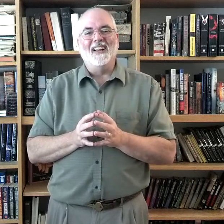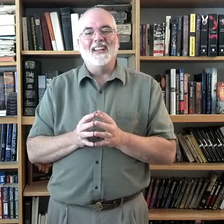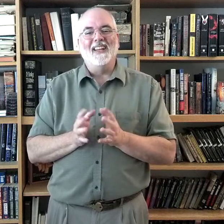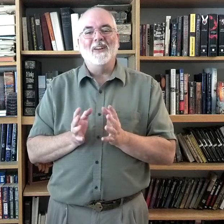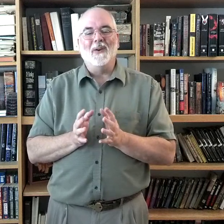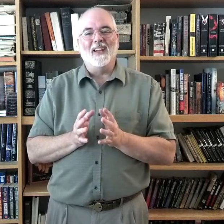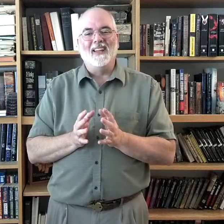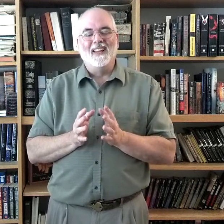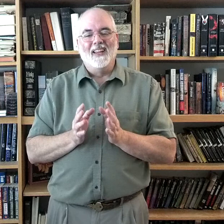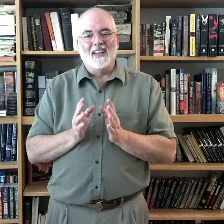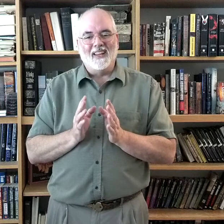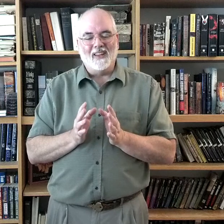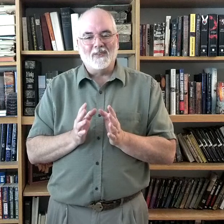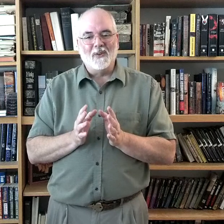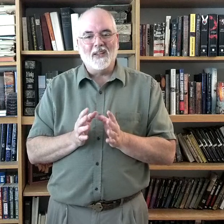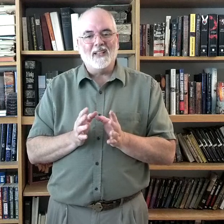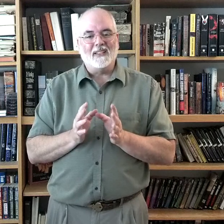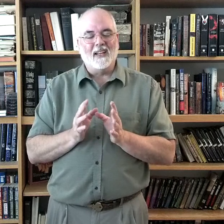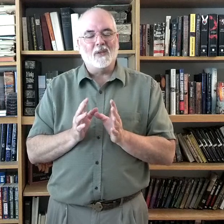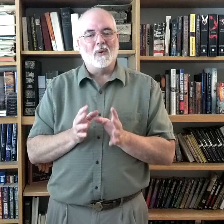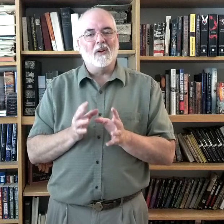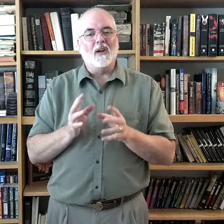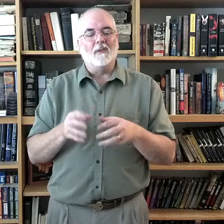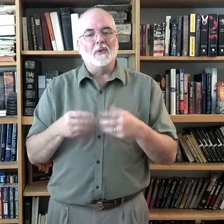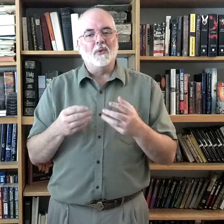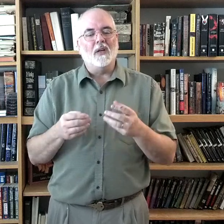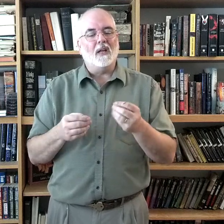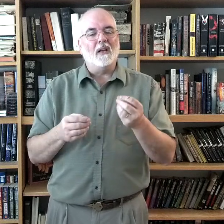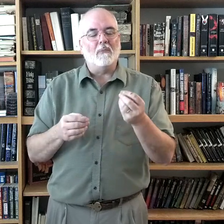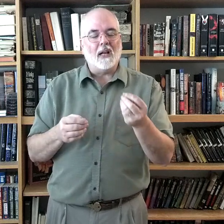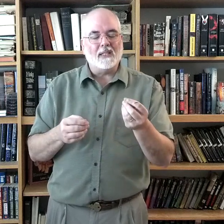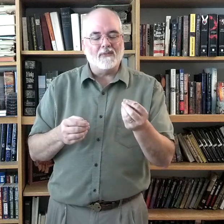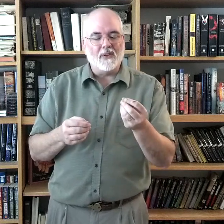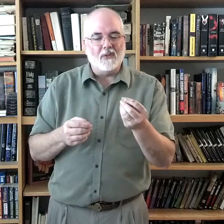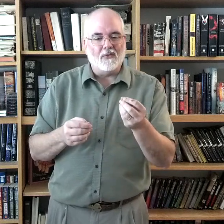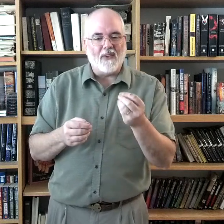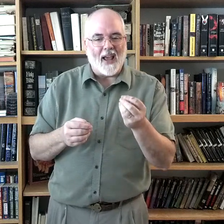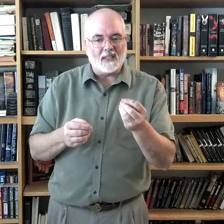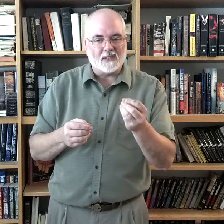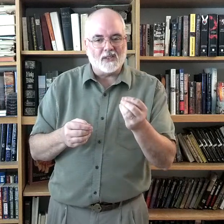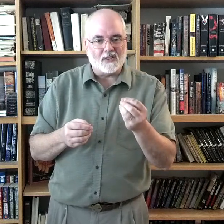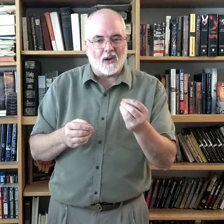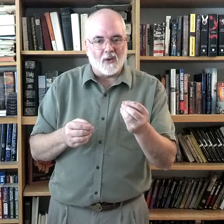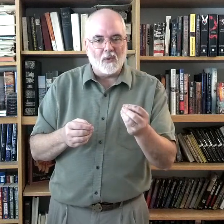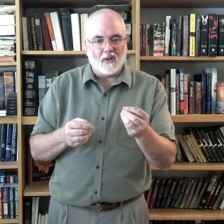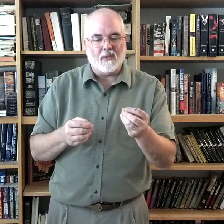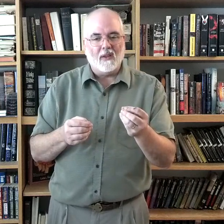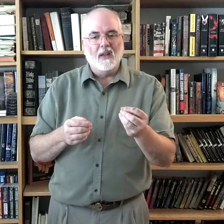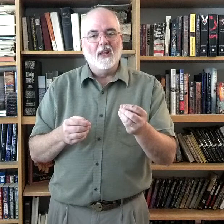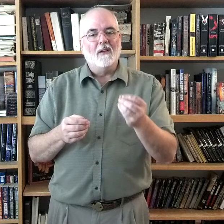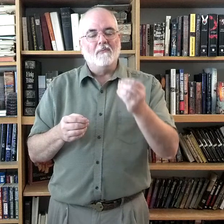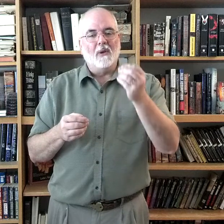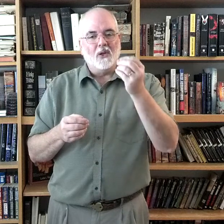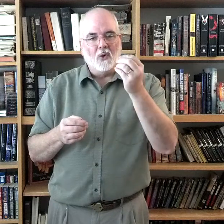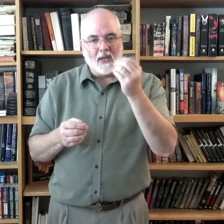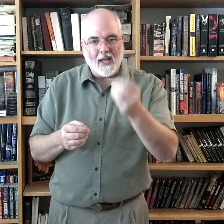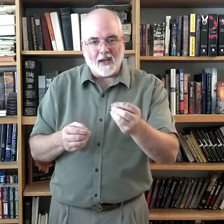Anyway, get through this. Get to where you're comfortable doing it. It'll probably feel fast to start with, but you'll get it.